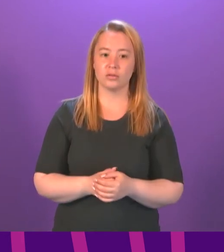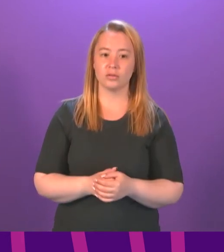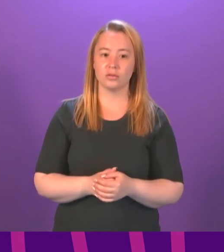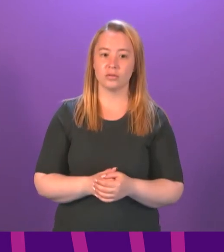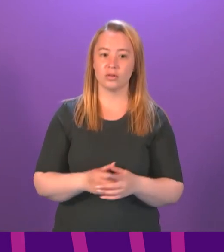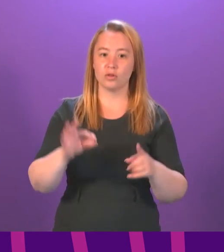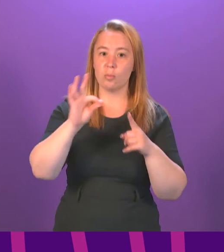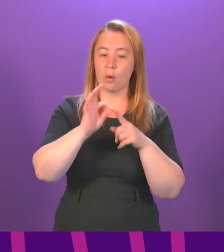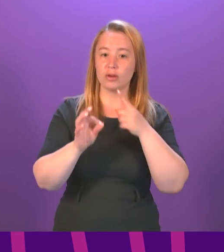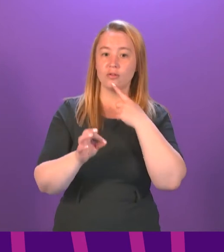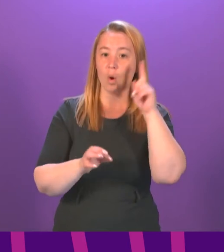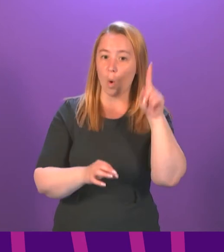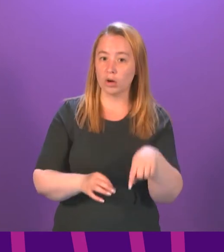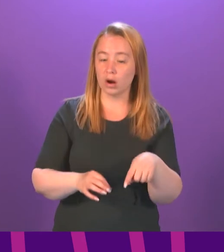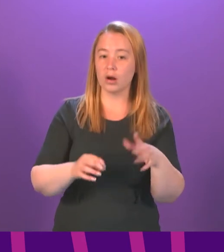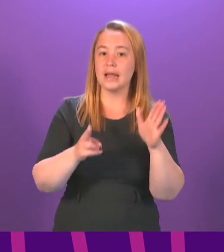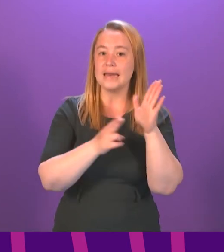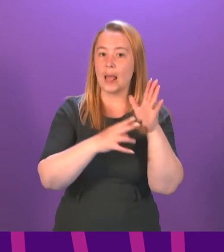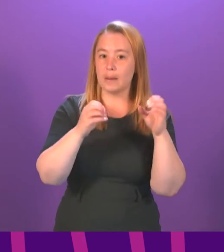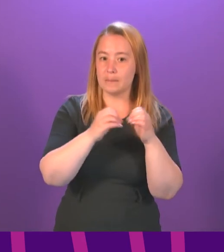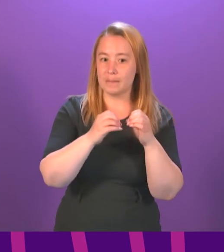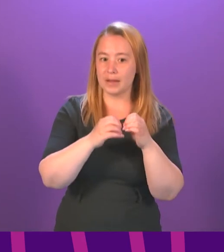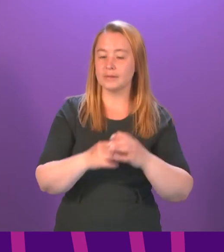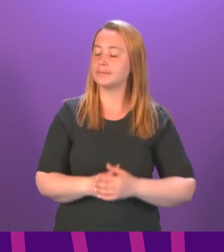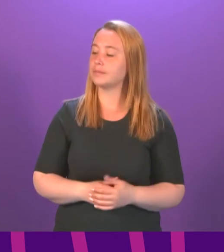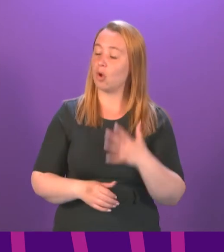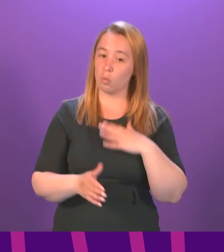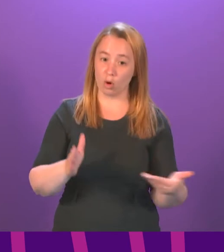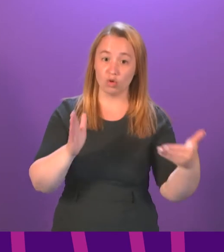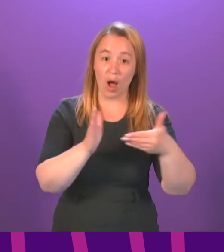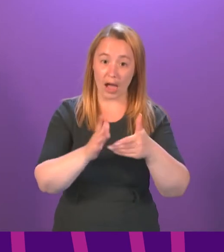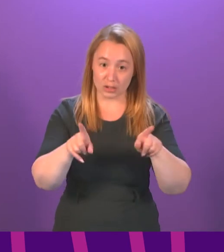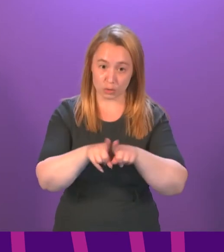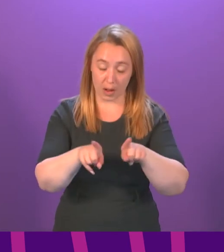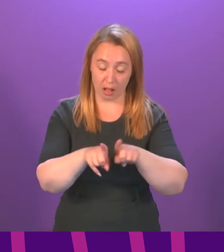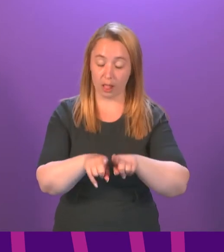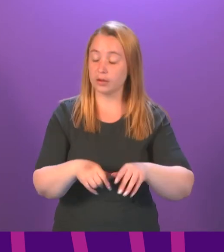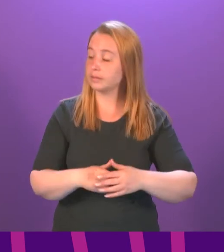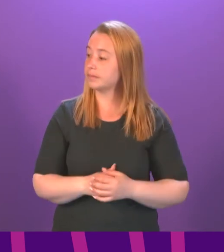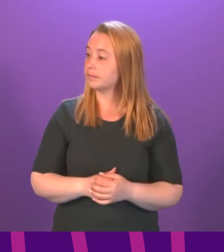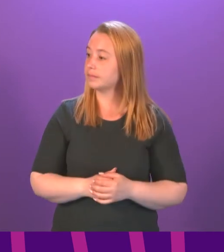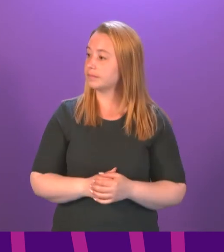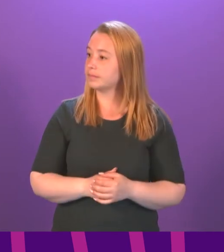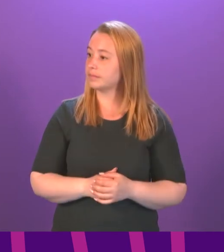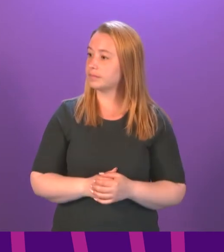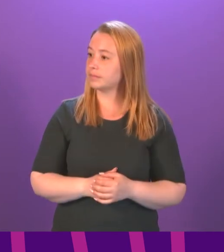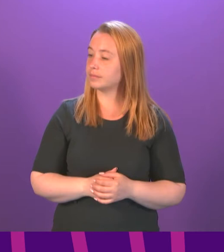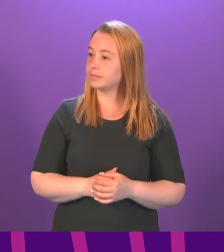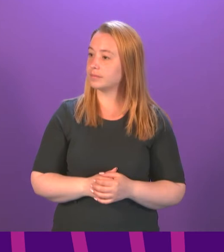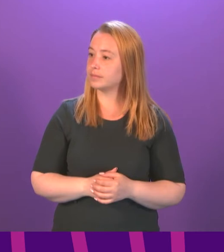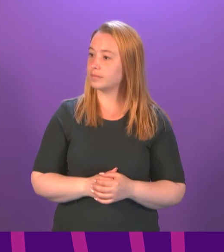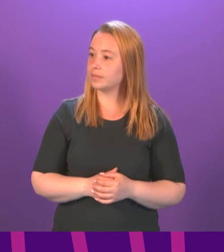point of order, Neil Bibby. Thank you, president. Also, I also wish to make a further point of order on this matter. These are extraordinary